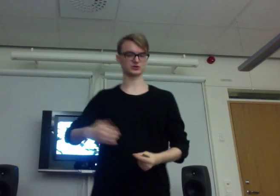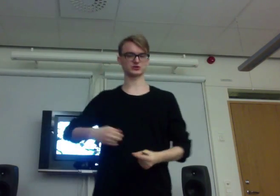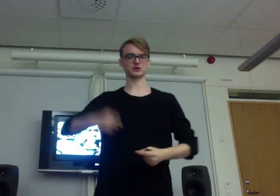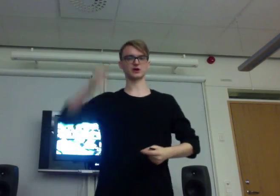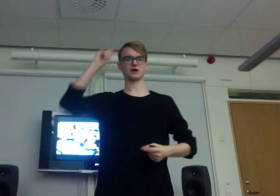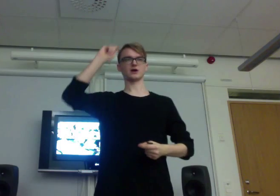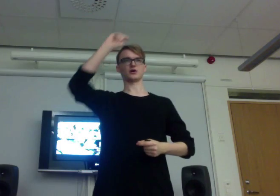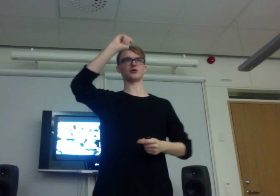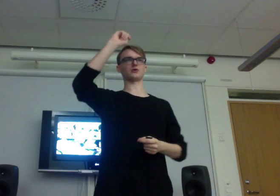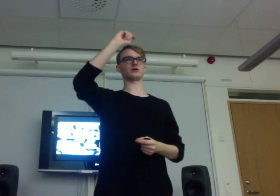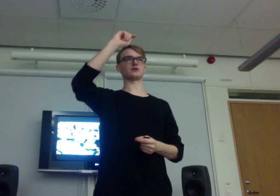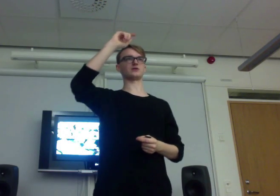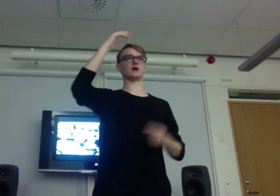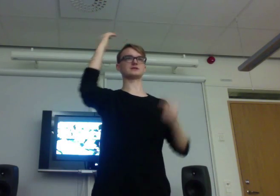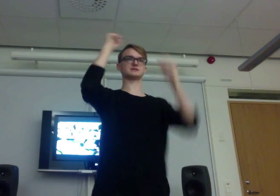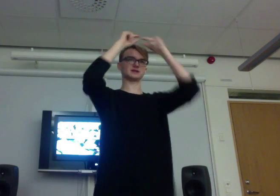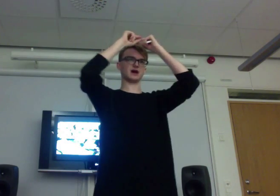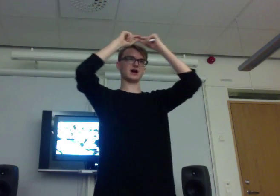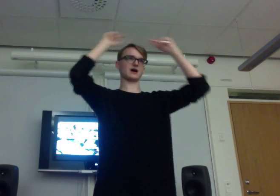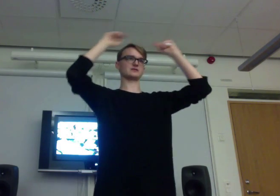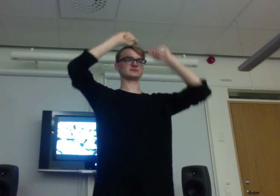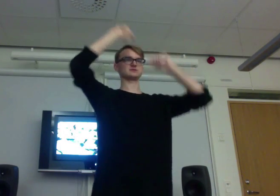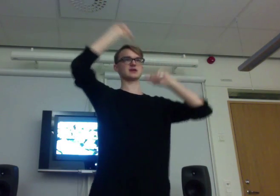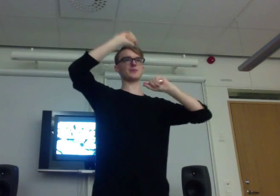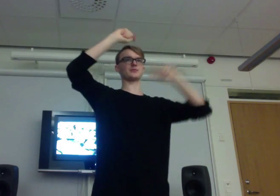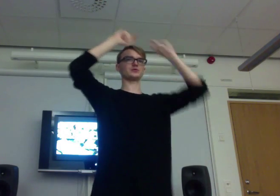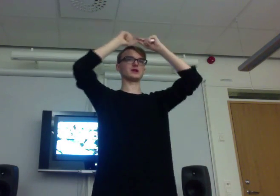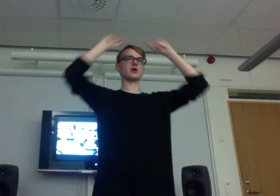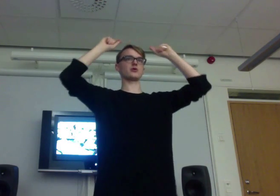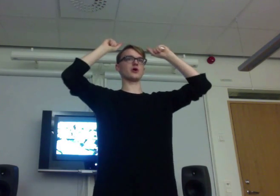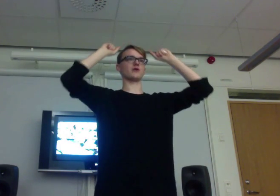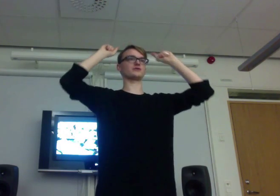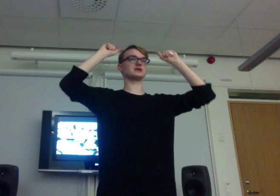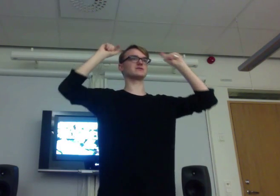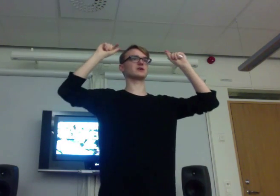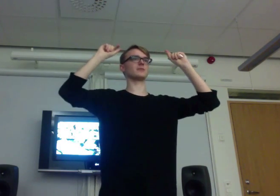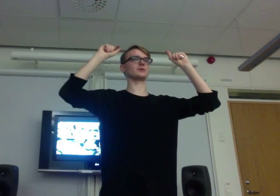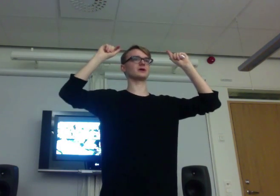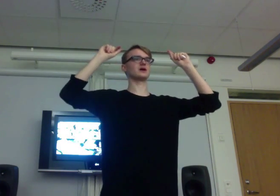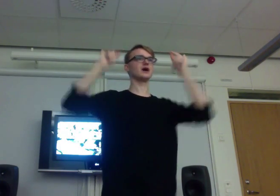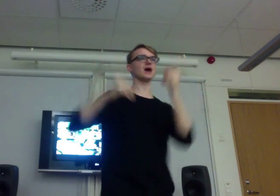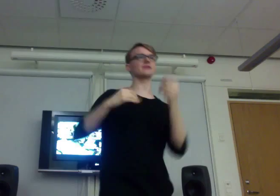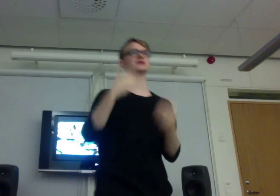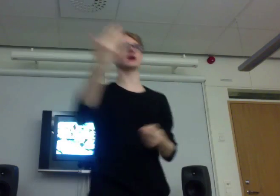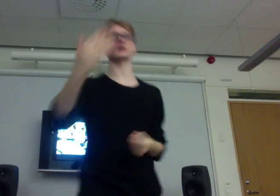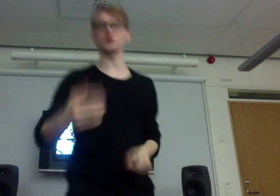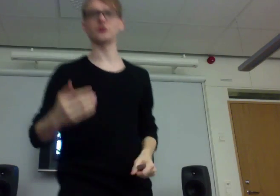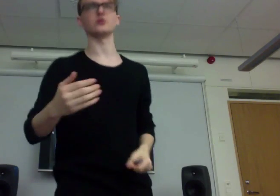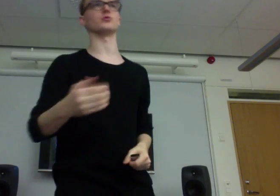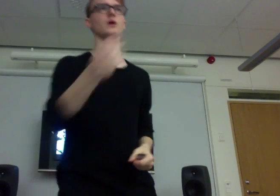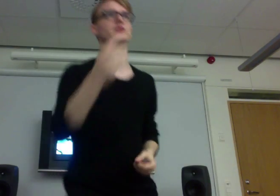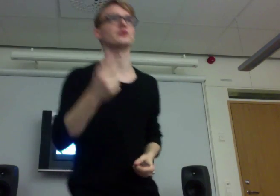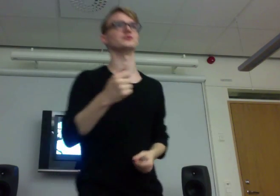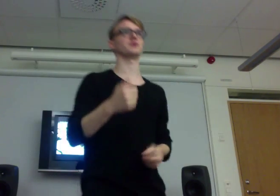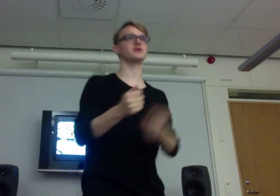who, who has, uh, cap with the logo of the evil company, and he's like, who are you? Why are you? Why are you here?